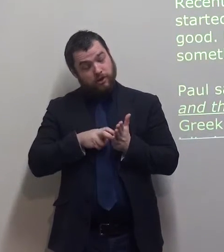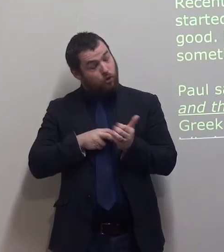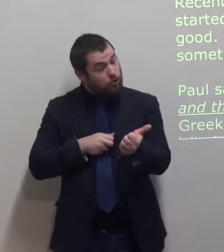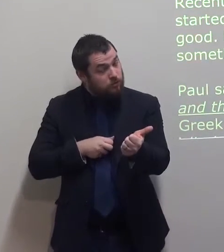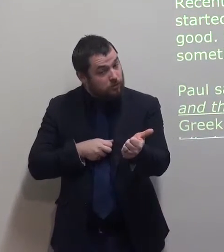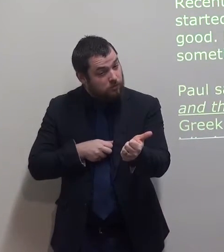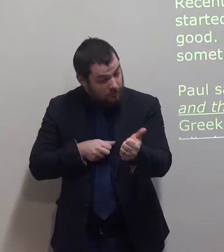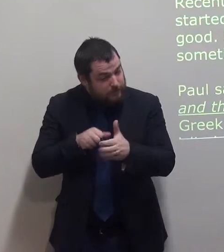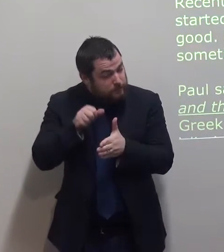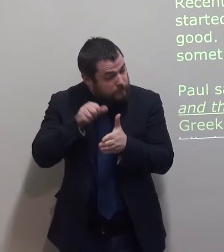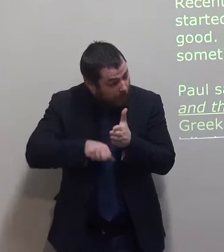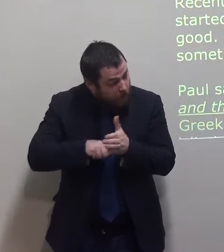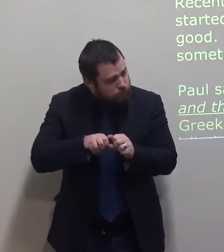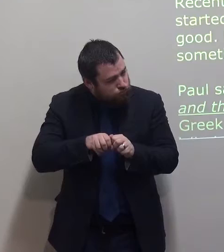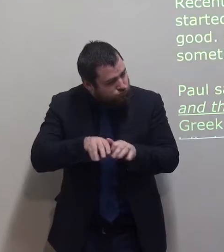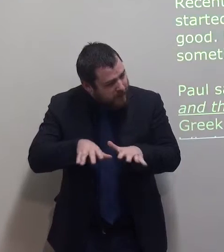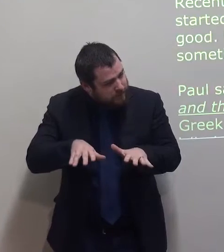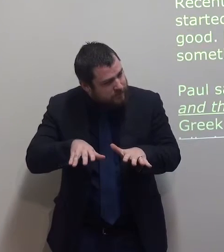good, but they've forgotten something.